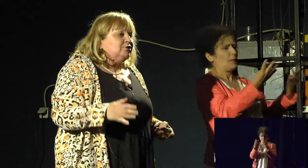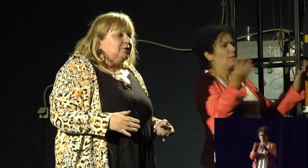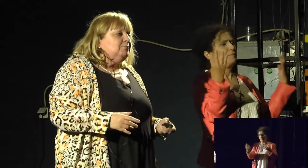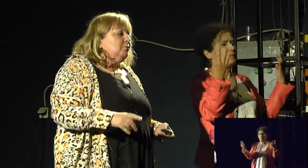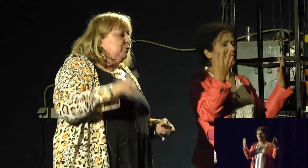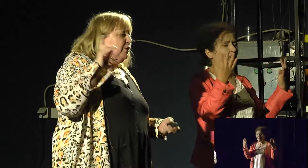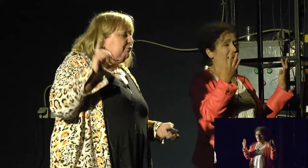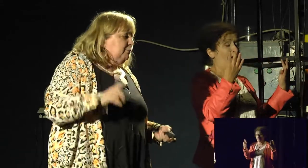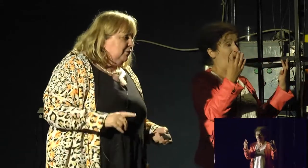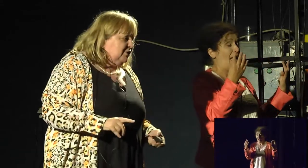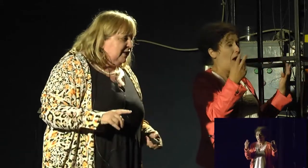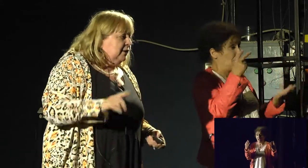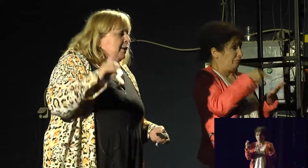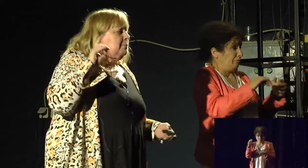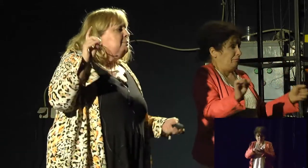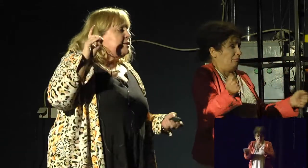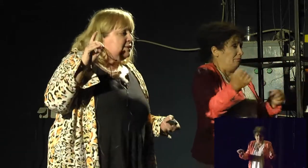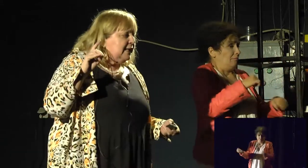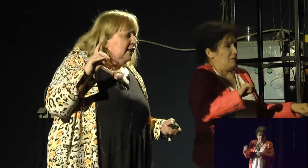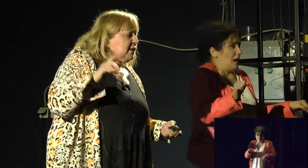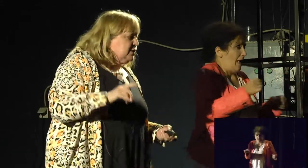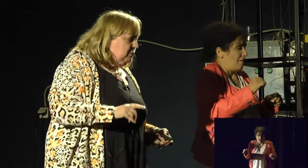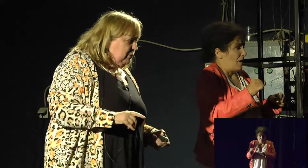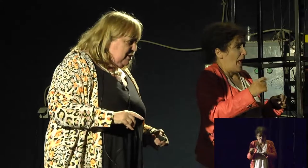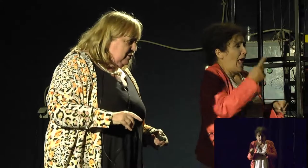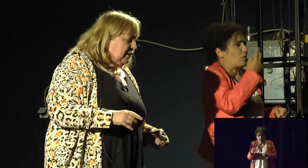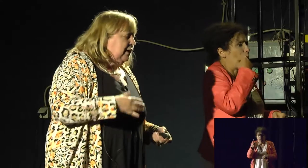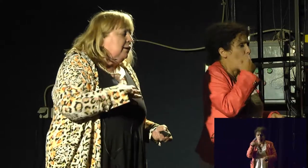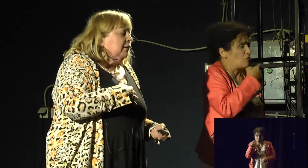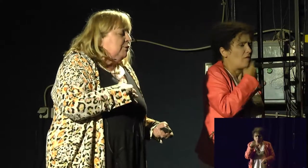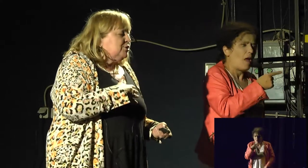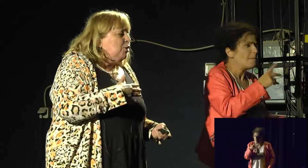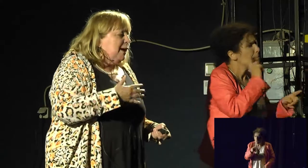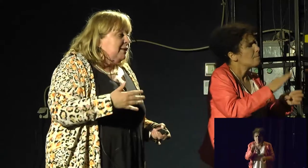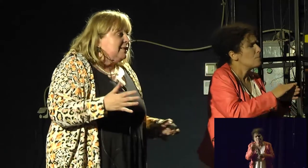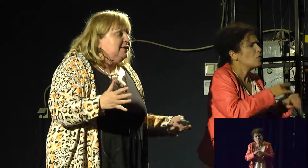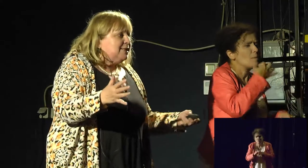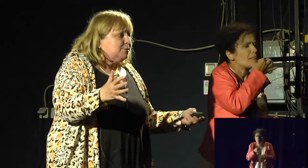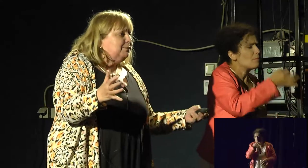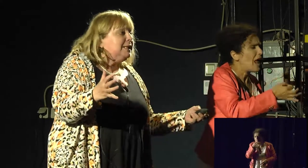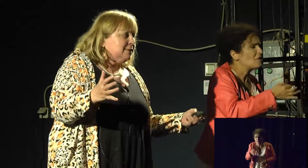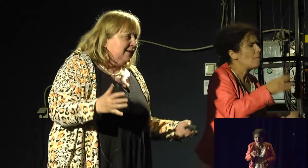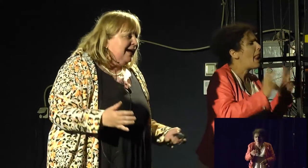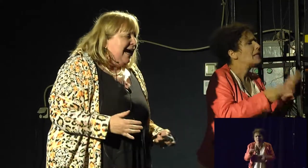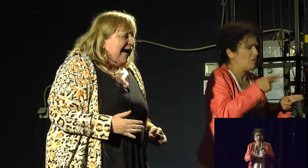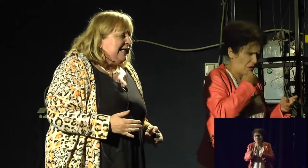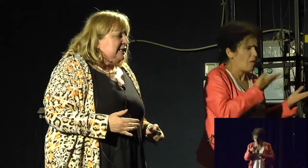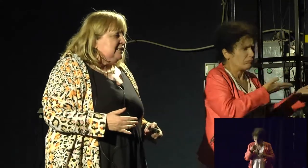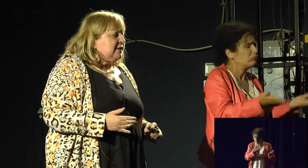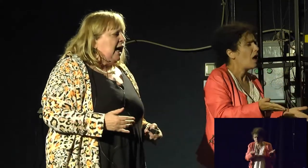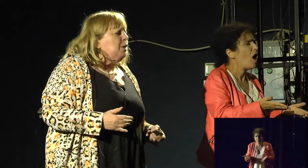And at a certain moment, one of the boys said, Miss, can I ask you a question? And I was so happy. I said, Yes, please.